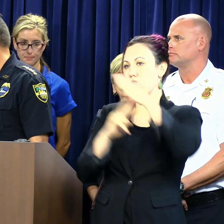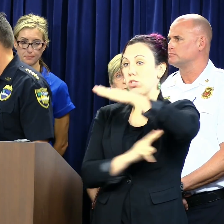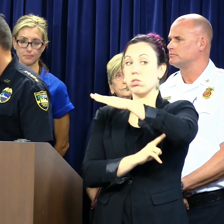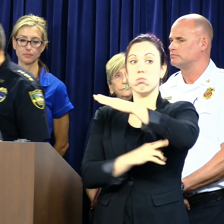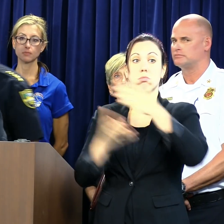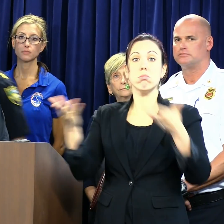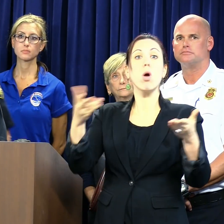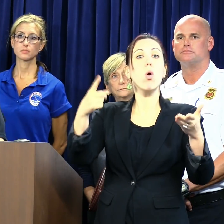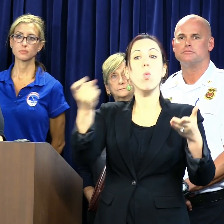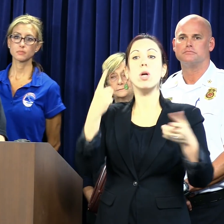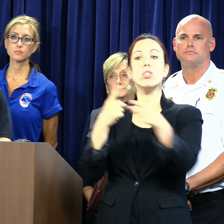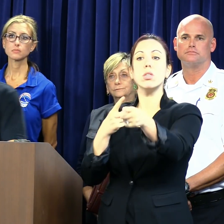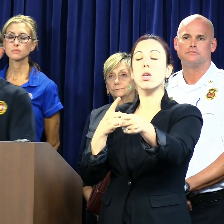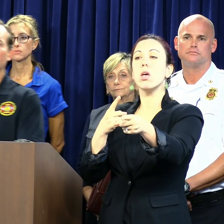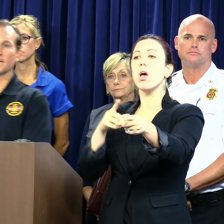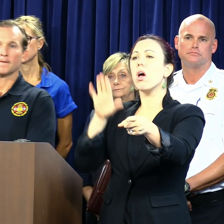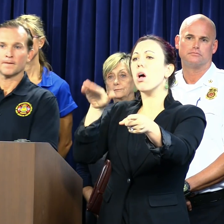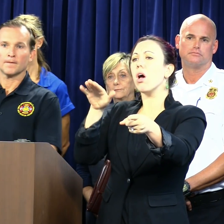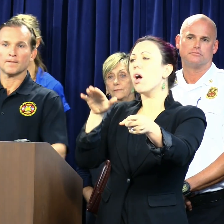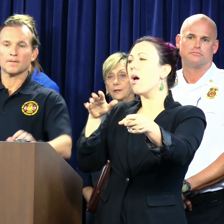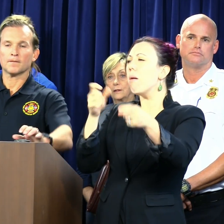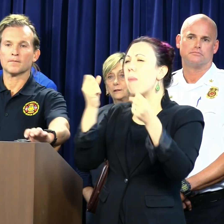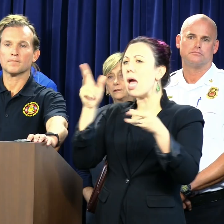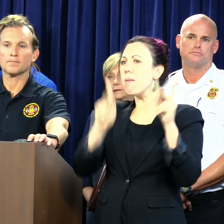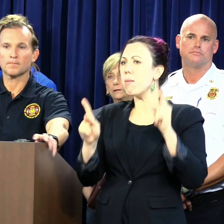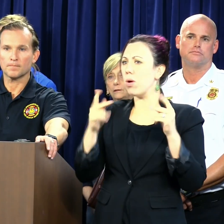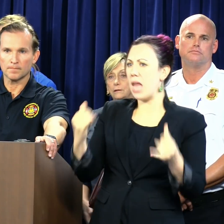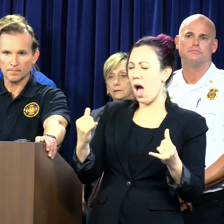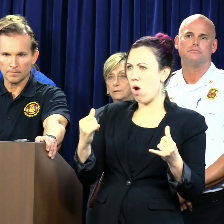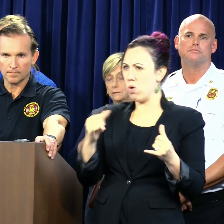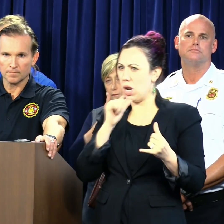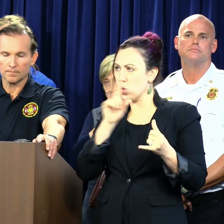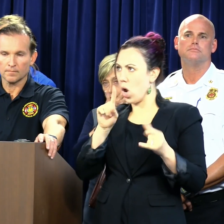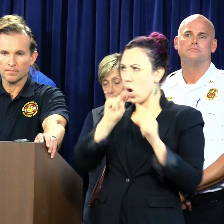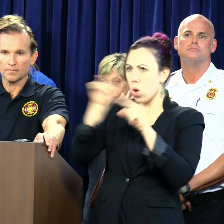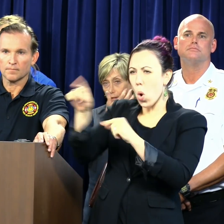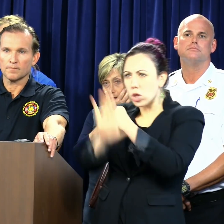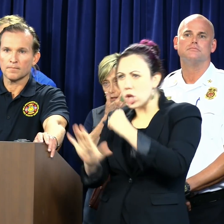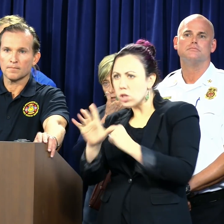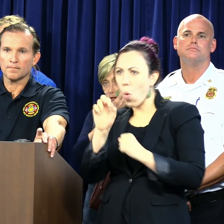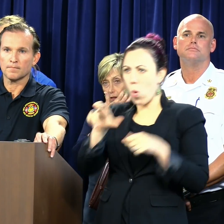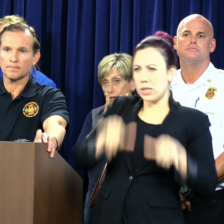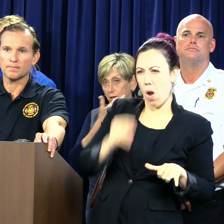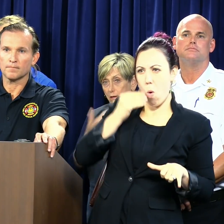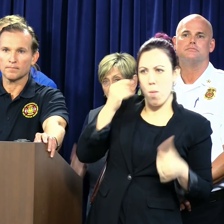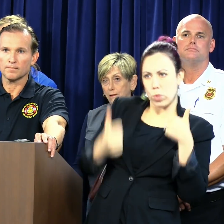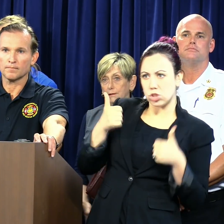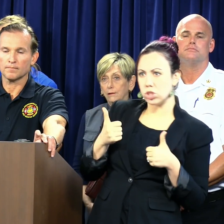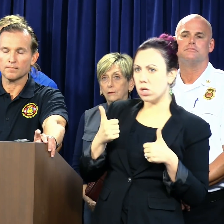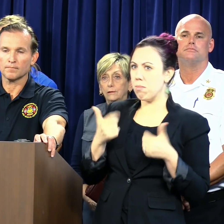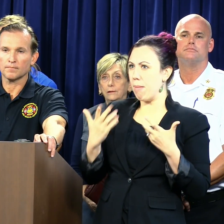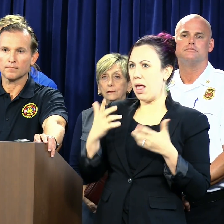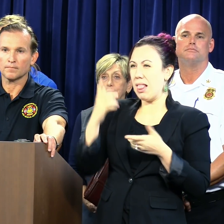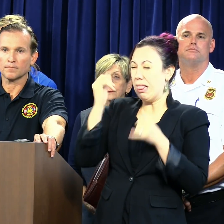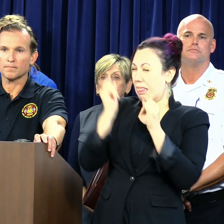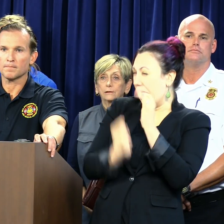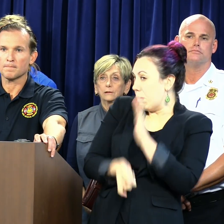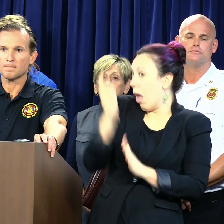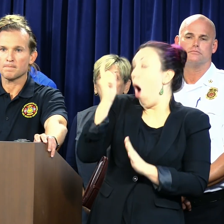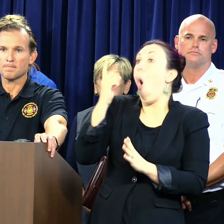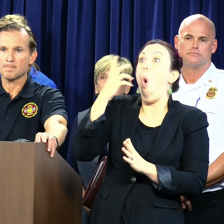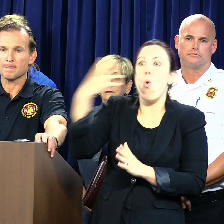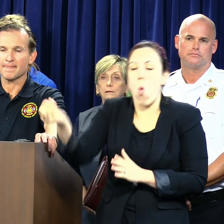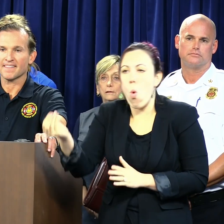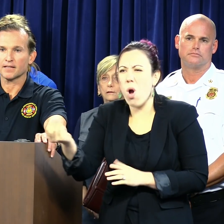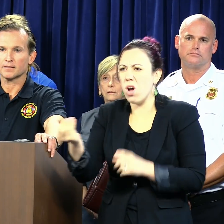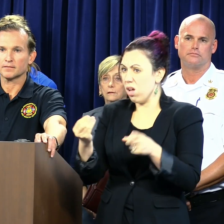Questions? Mr. Mayor, people are starting to make the decision now whether or not to go to a shelter. Perhaps they're going to go at the last minute in reality. Do they still have